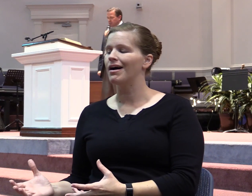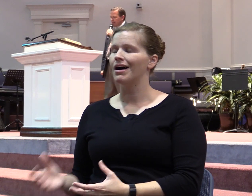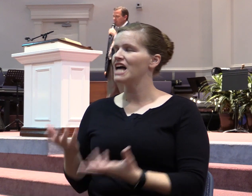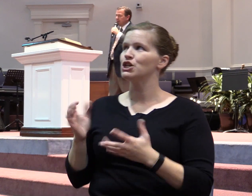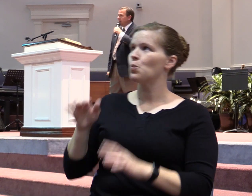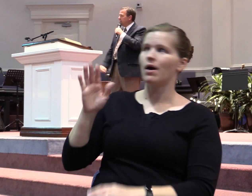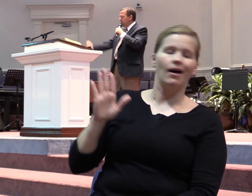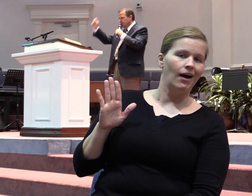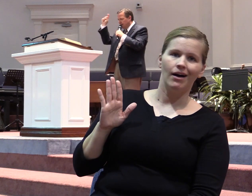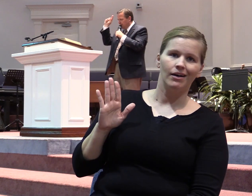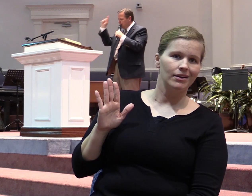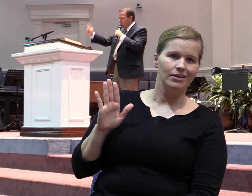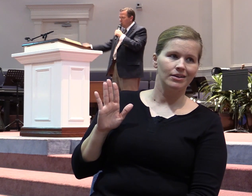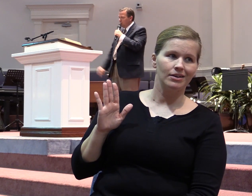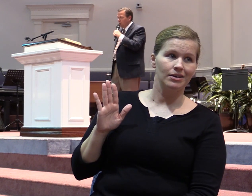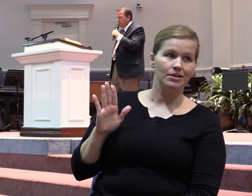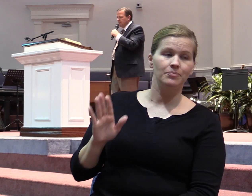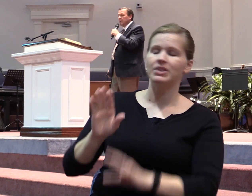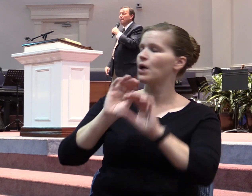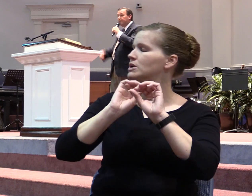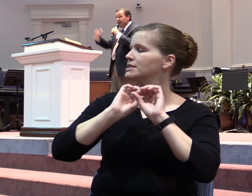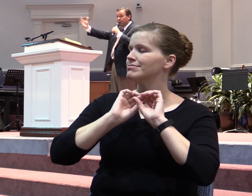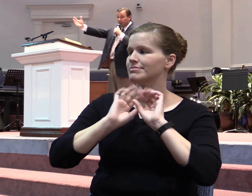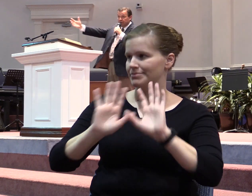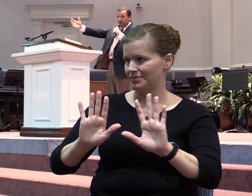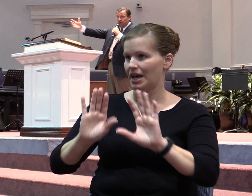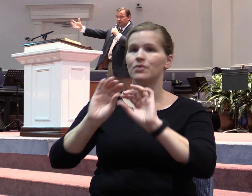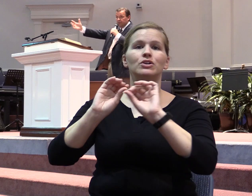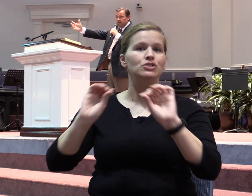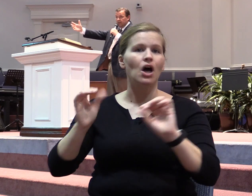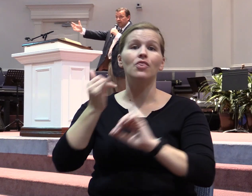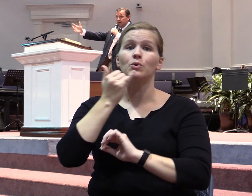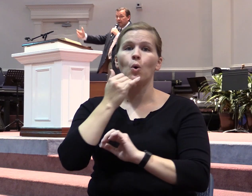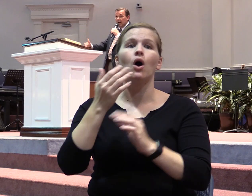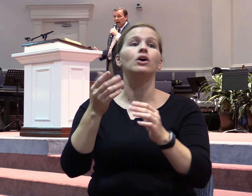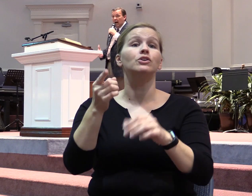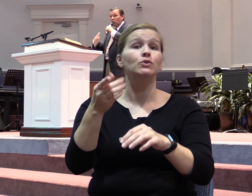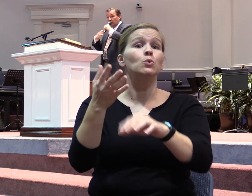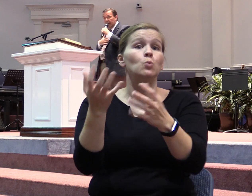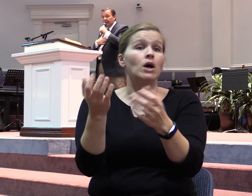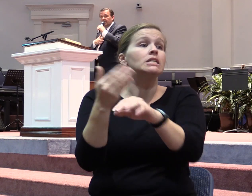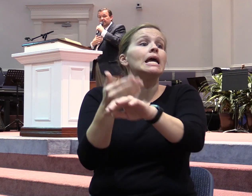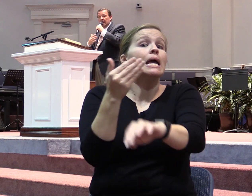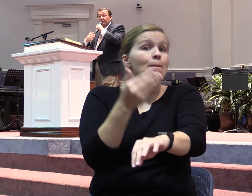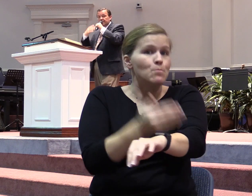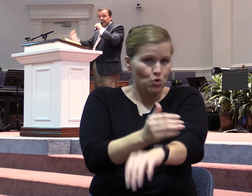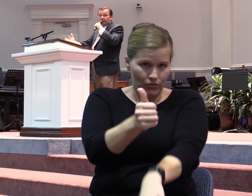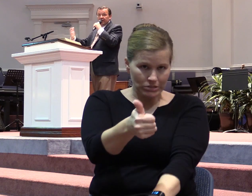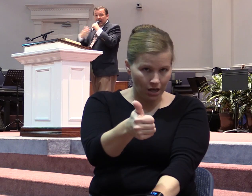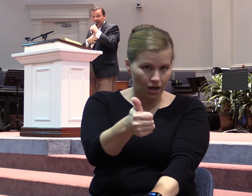understand me tonight. There is nothing wrong with wanting to better yourself. I want Caitlin to have it better than I